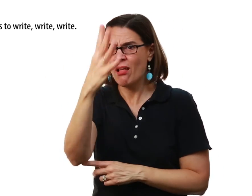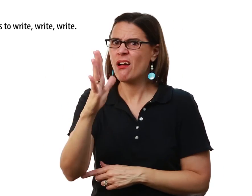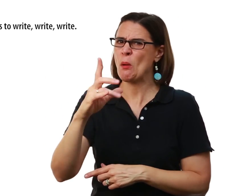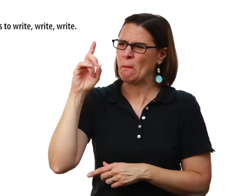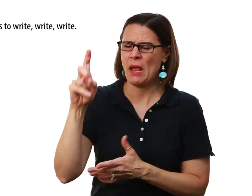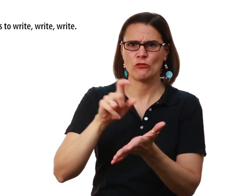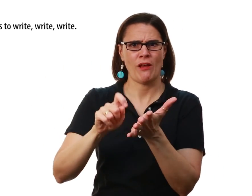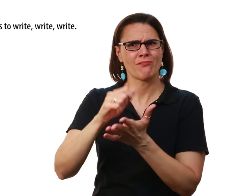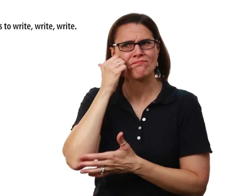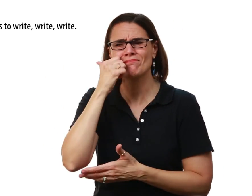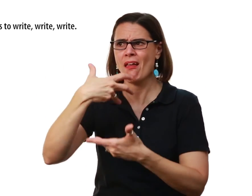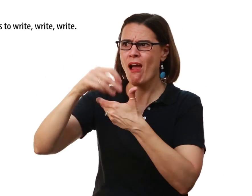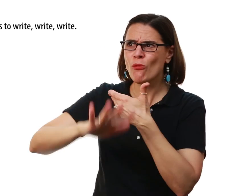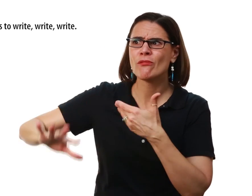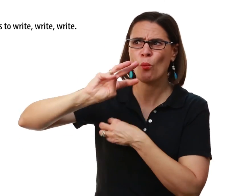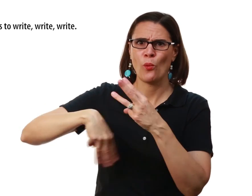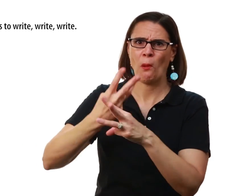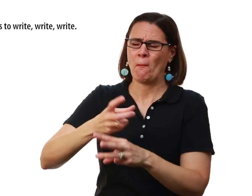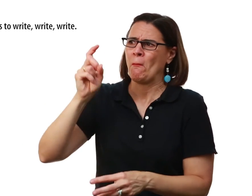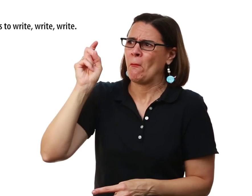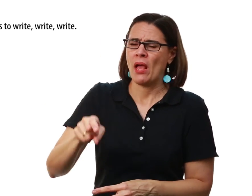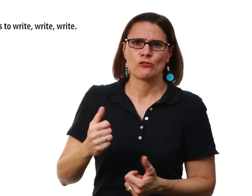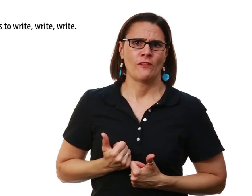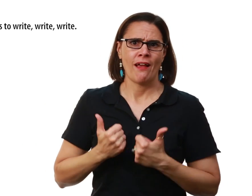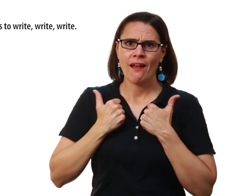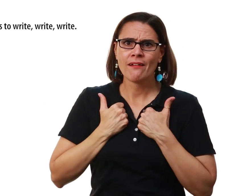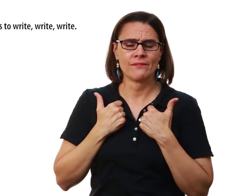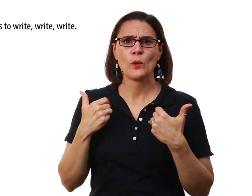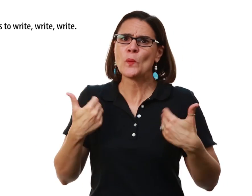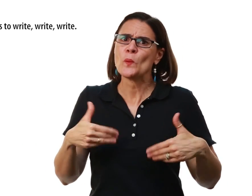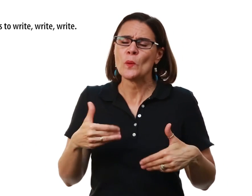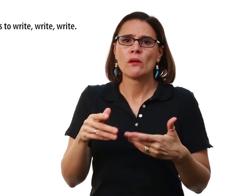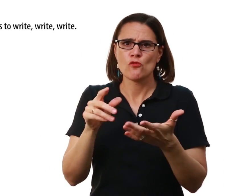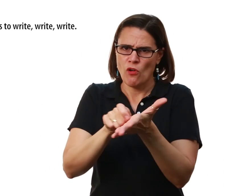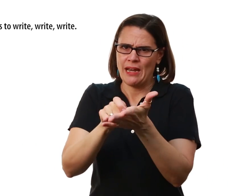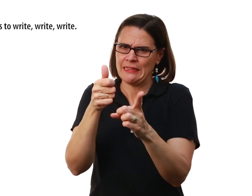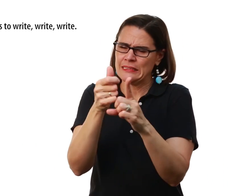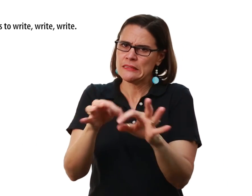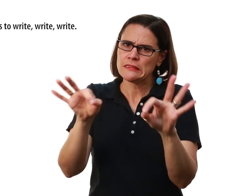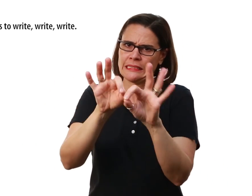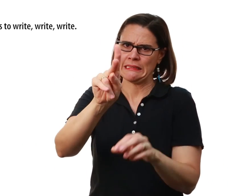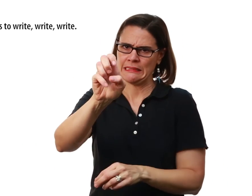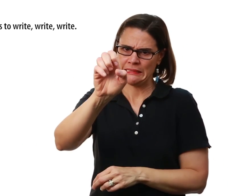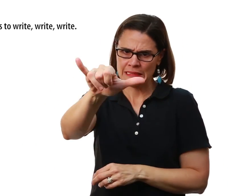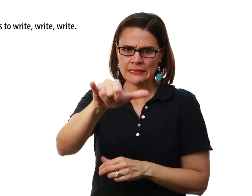must be proficient In writing Out in the world In order to survive Writing is a key For success